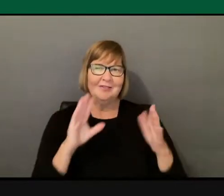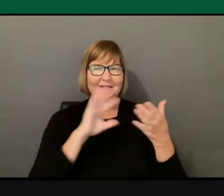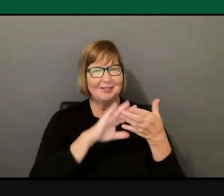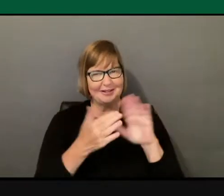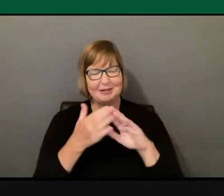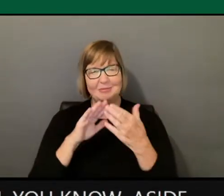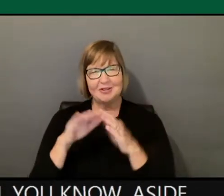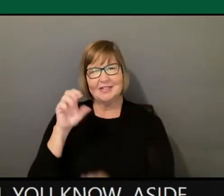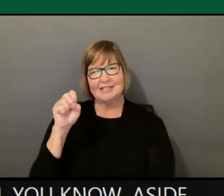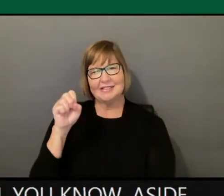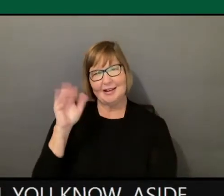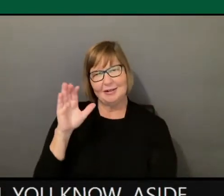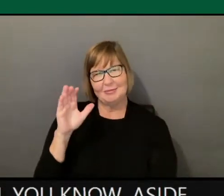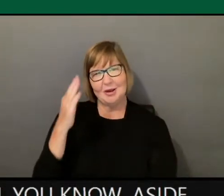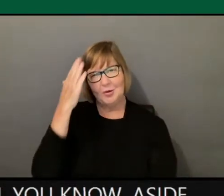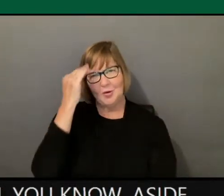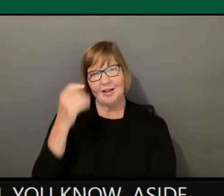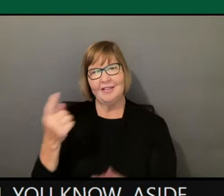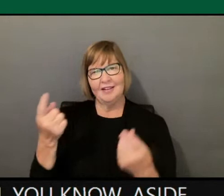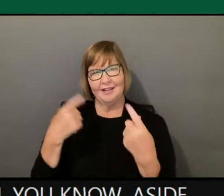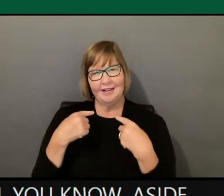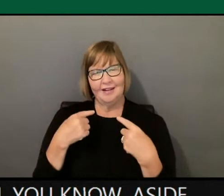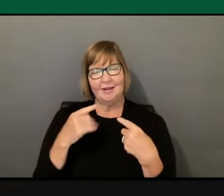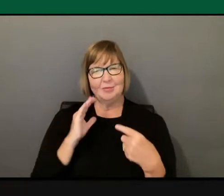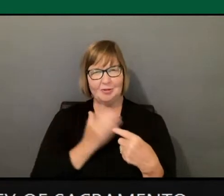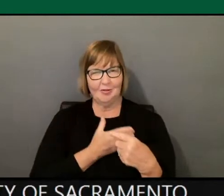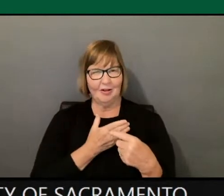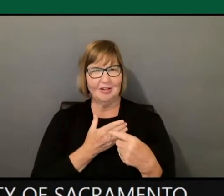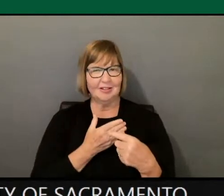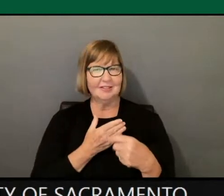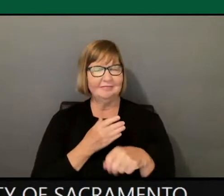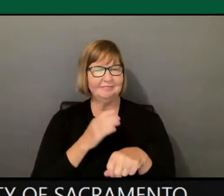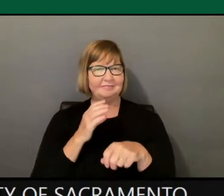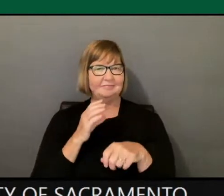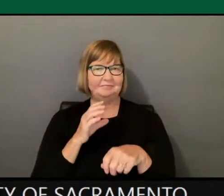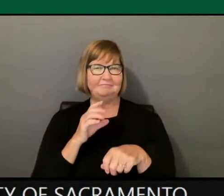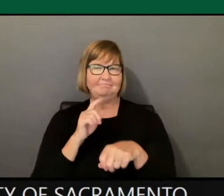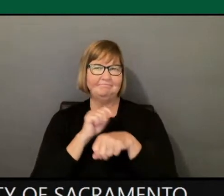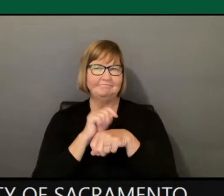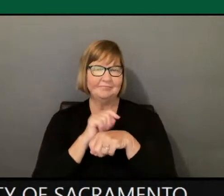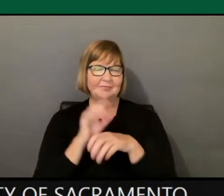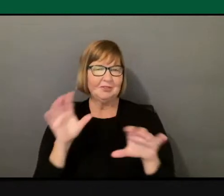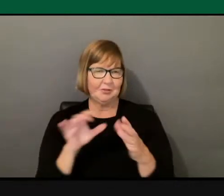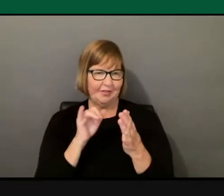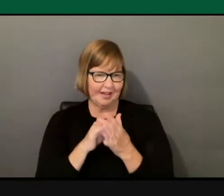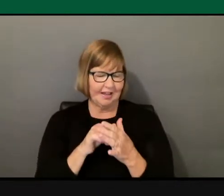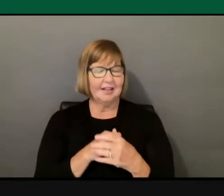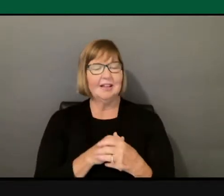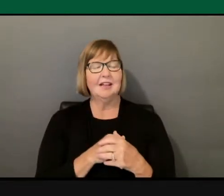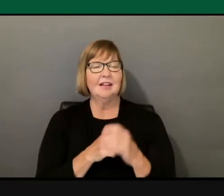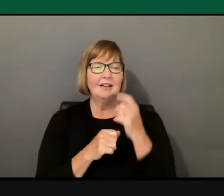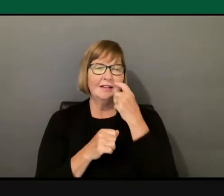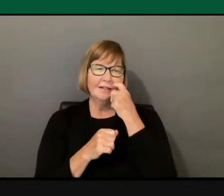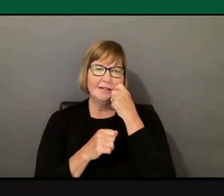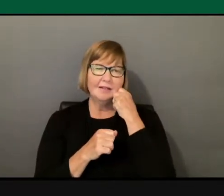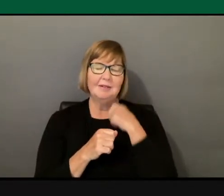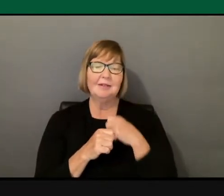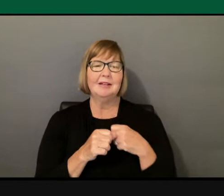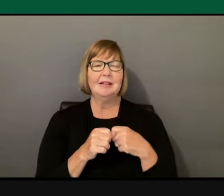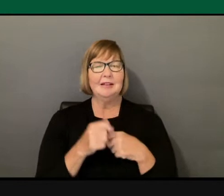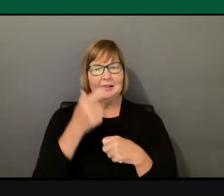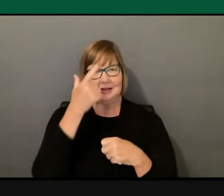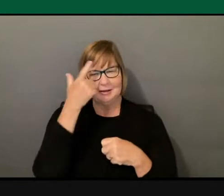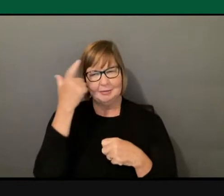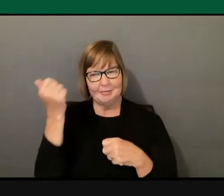why did they come to Salem and do that? And that is actually because at Salem, our